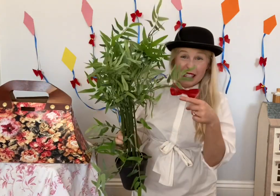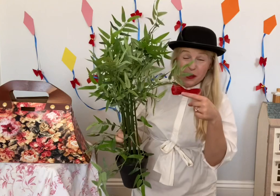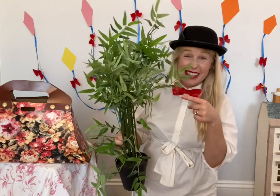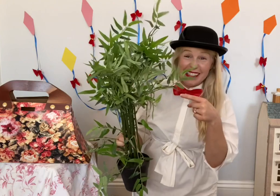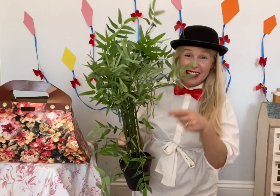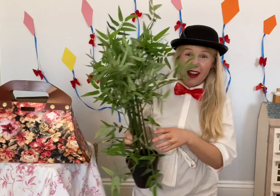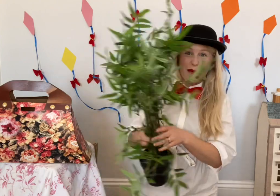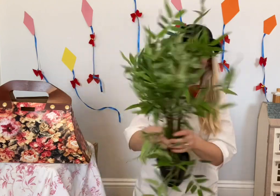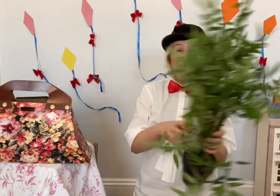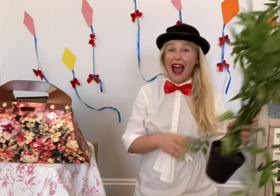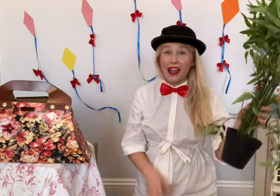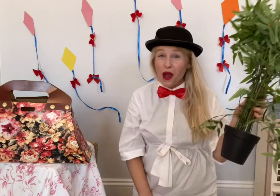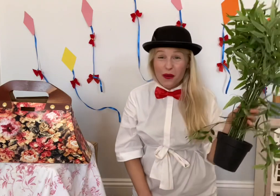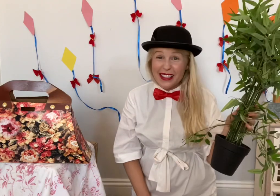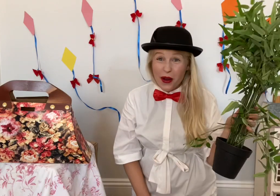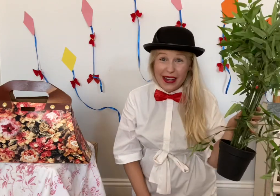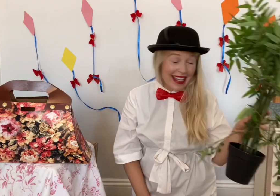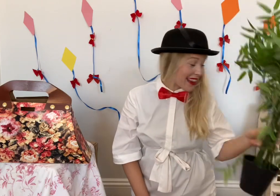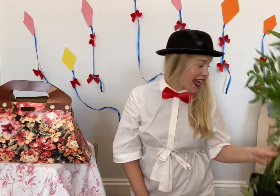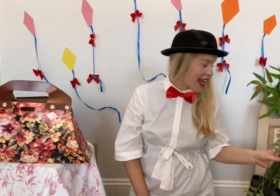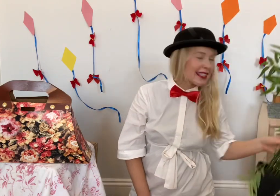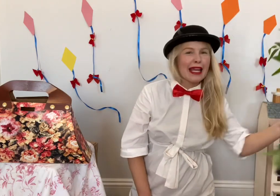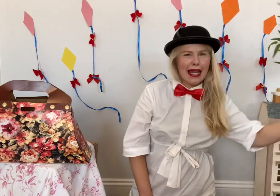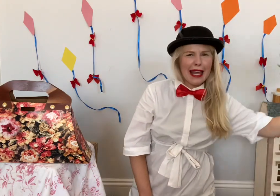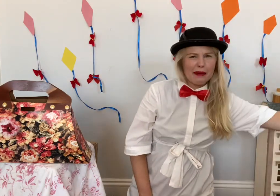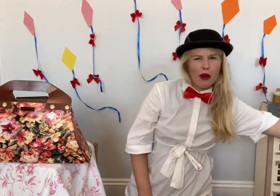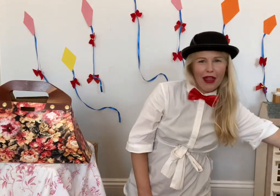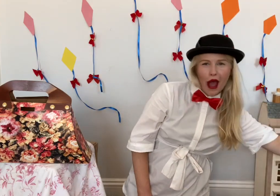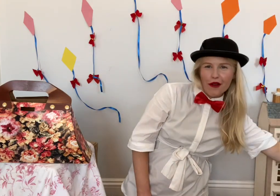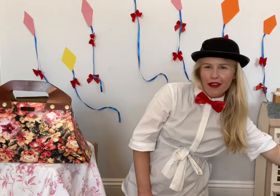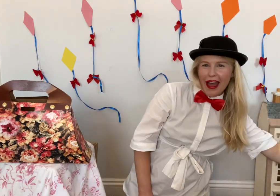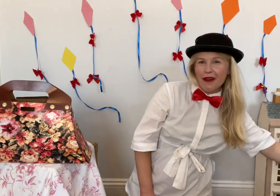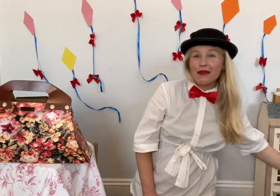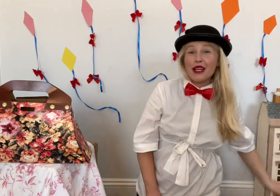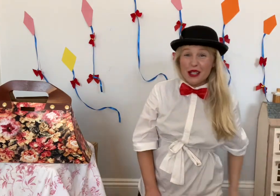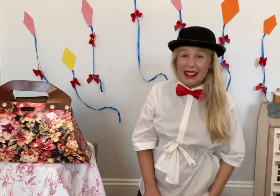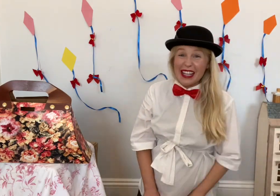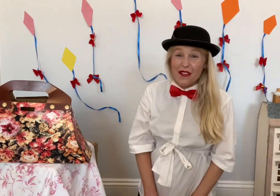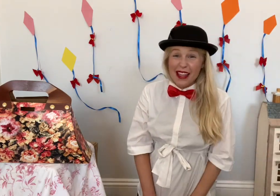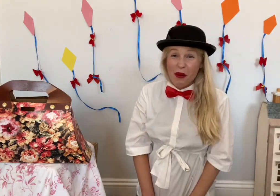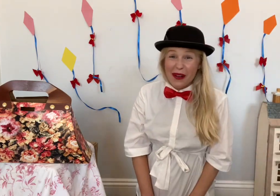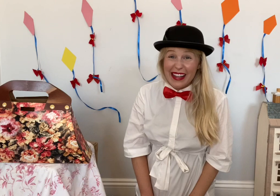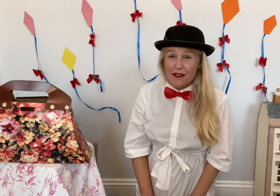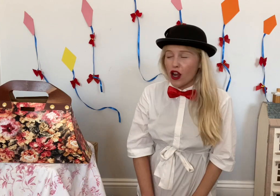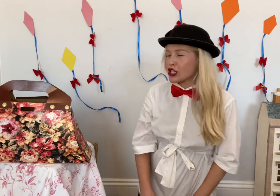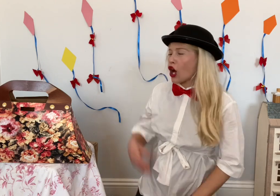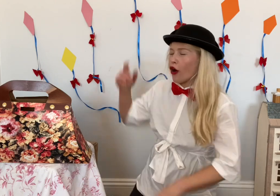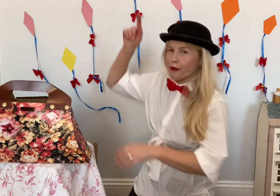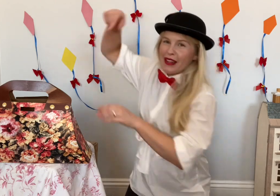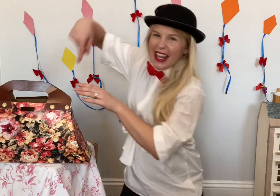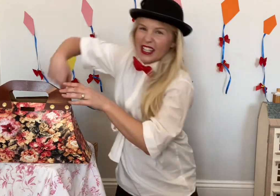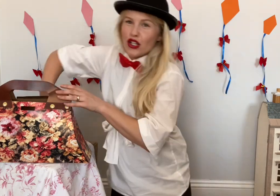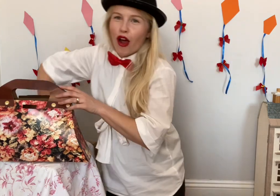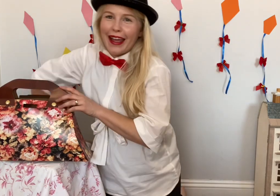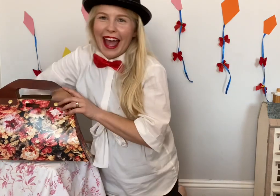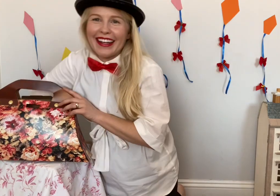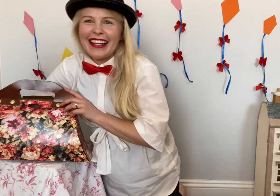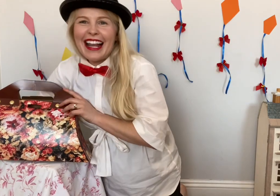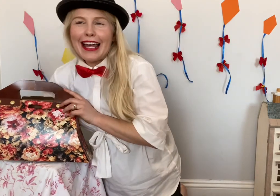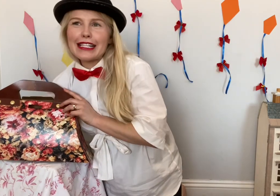was inside my bag. We don't need this. Let's put that over there. Should we see if there's what we need for our song? Let's try again. Let's have